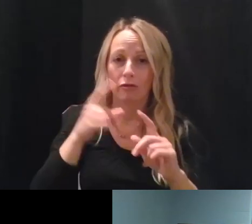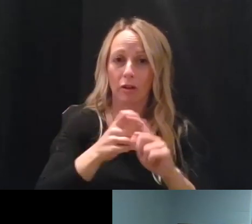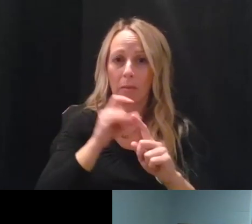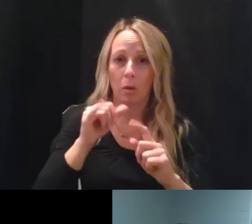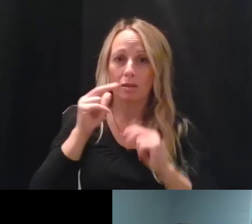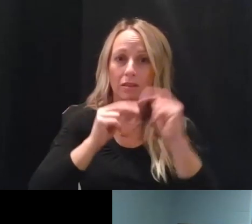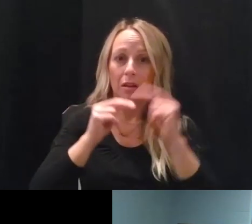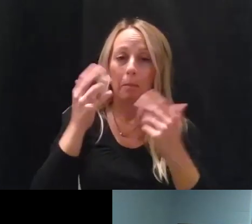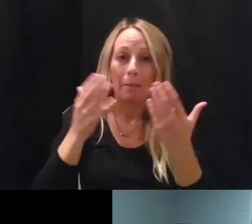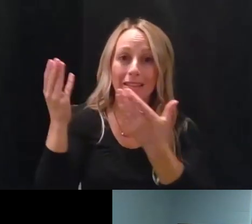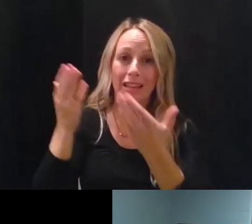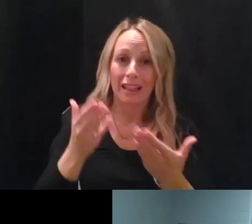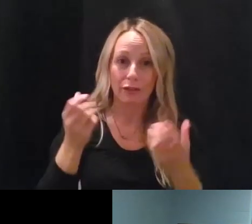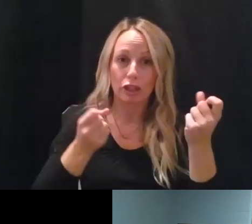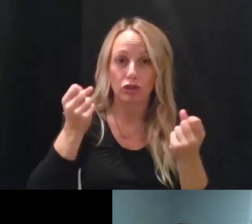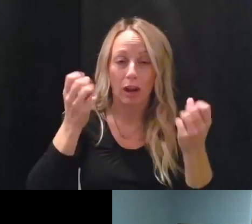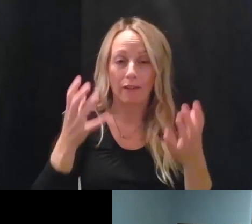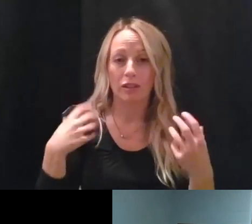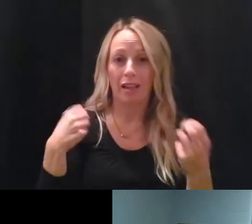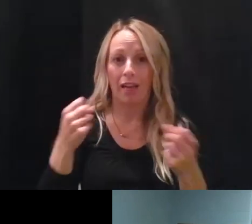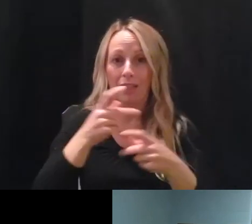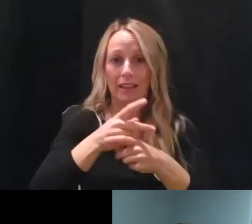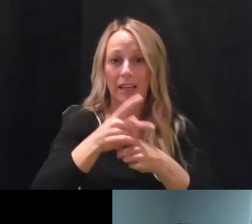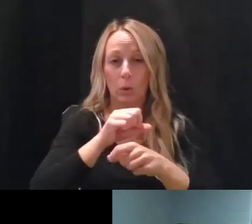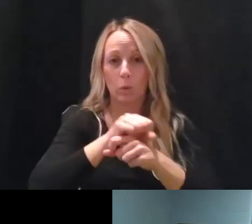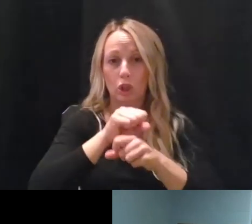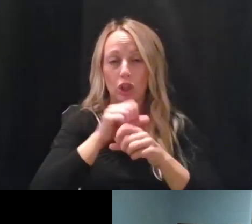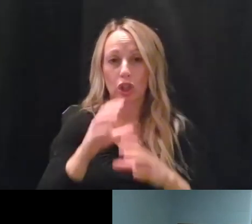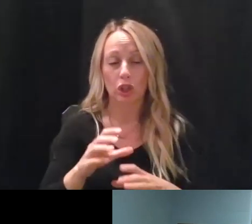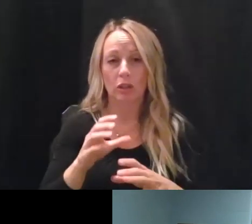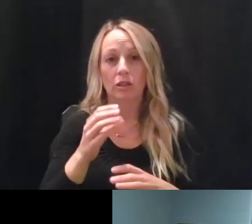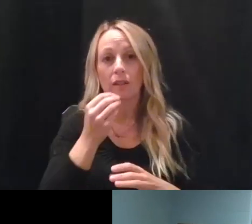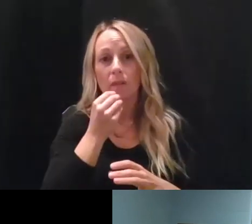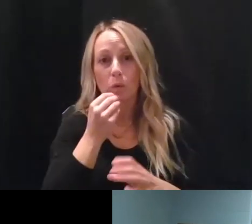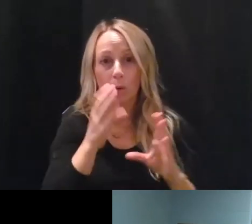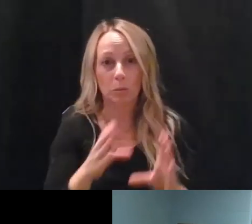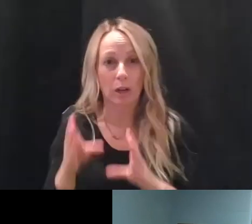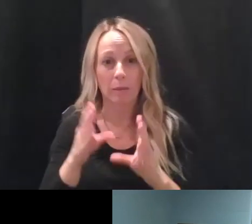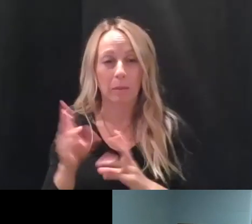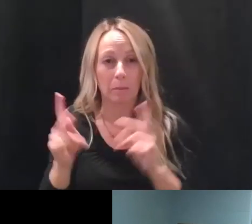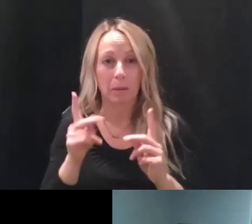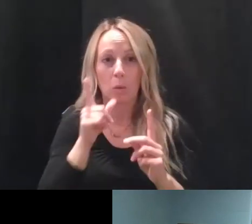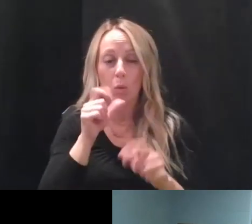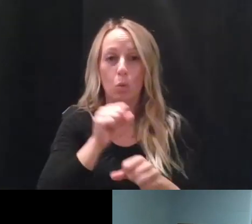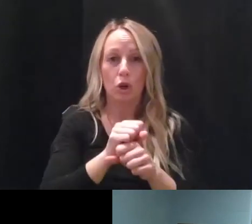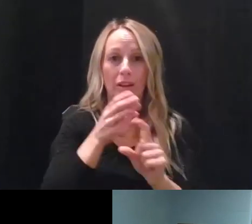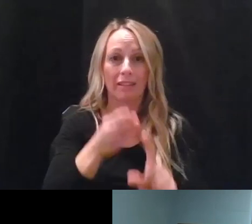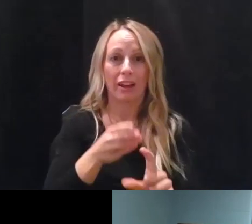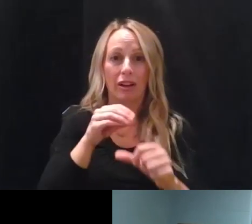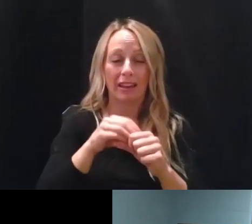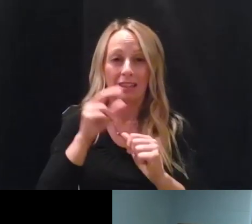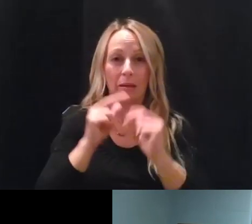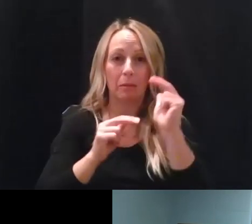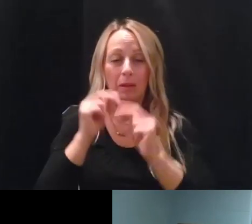delivery drivers, or health care workers, or food prep people, they all contribute to,